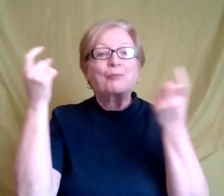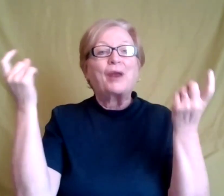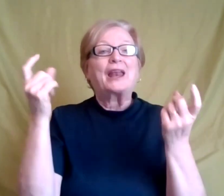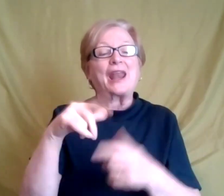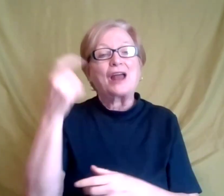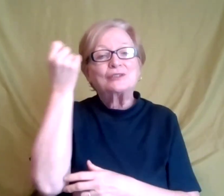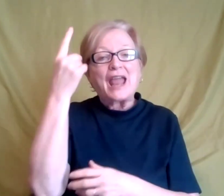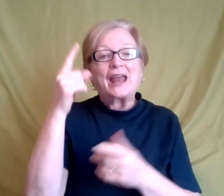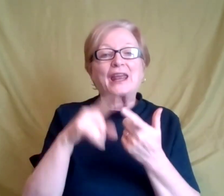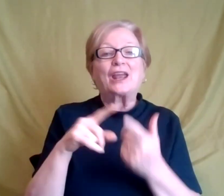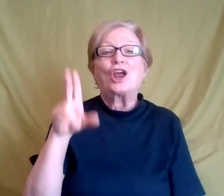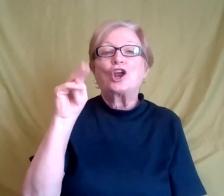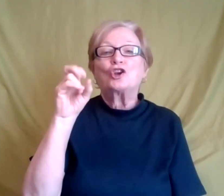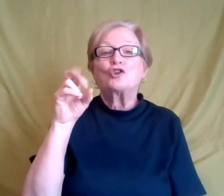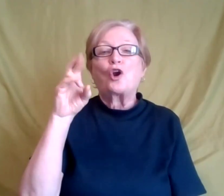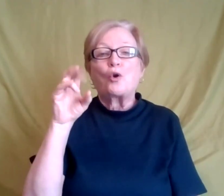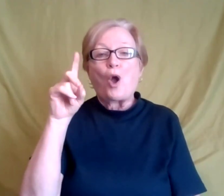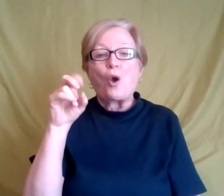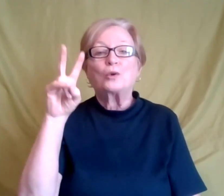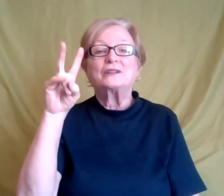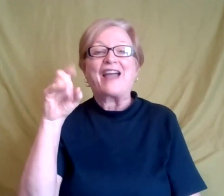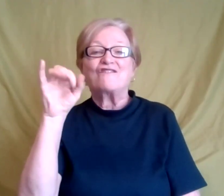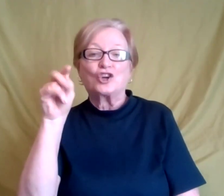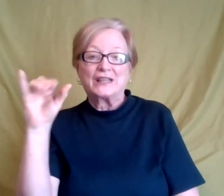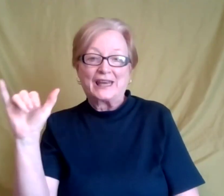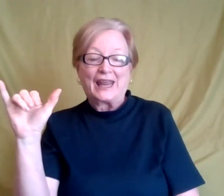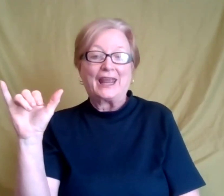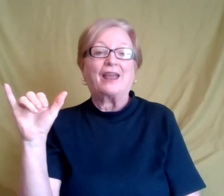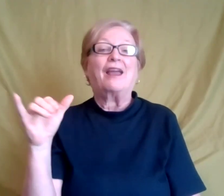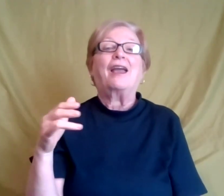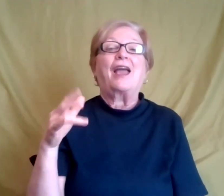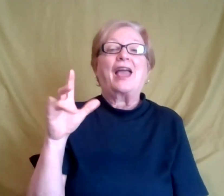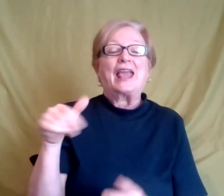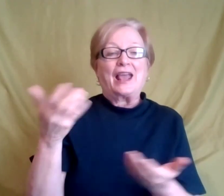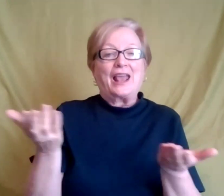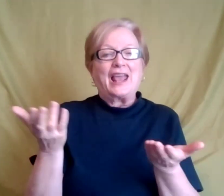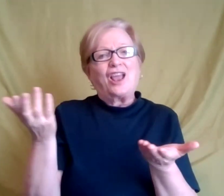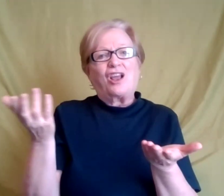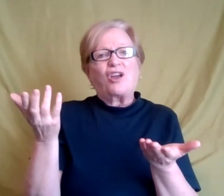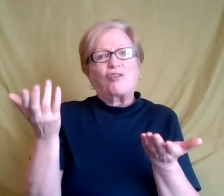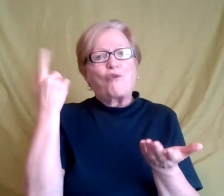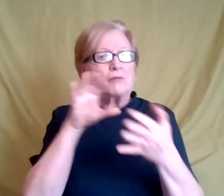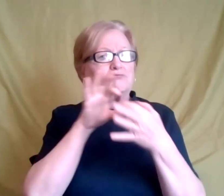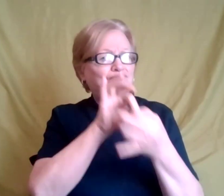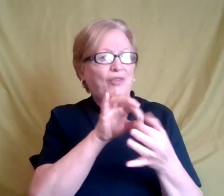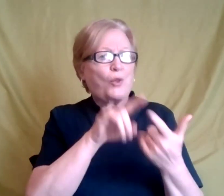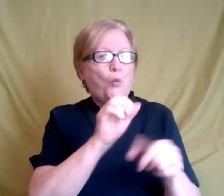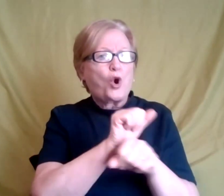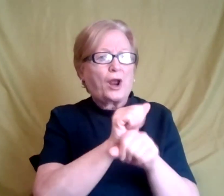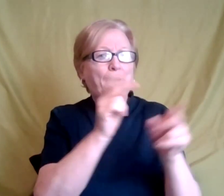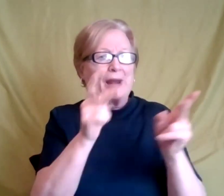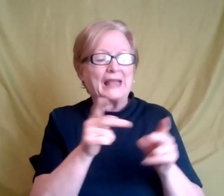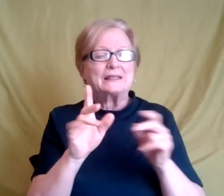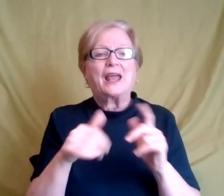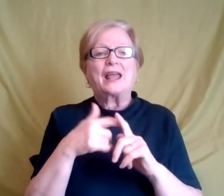neurodiversity in the workplace. My name is Tamika Cinchin